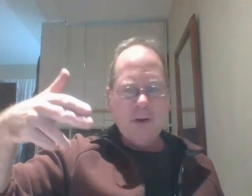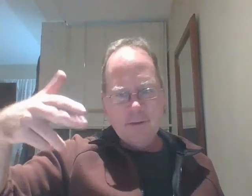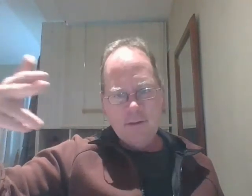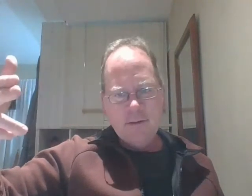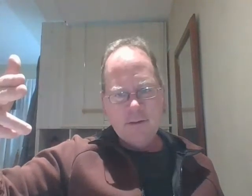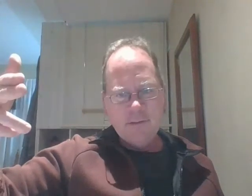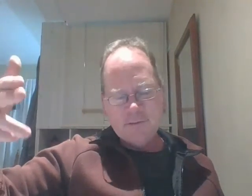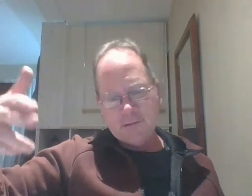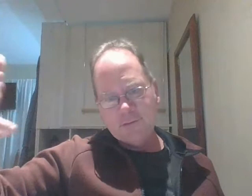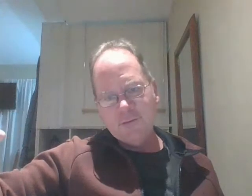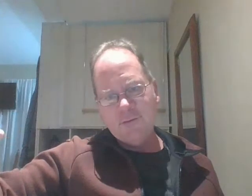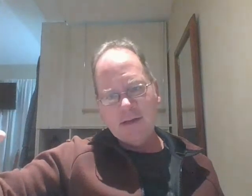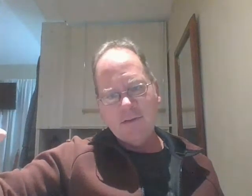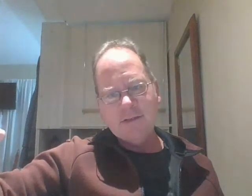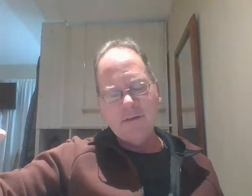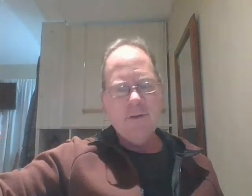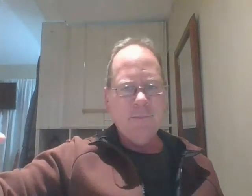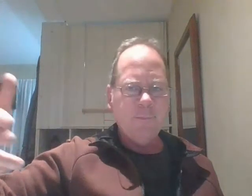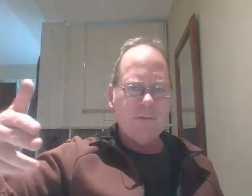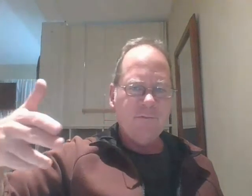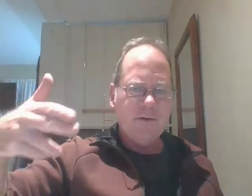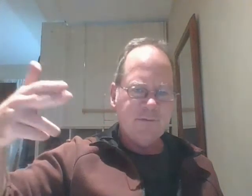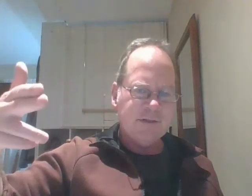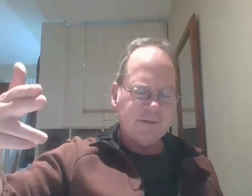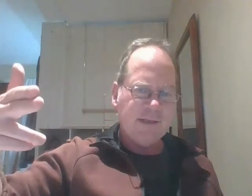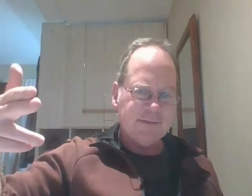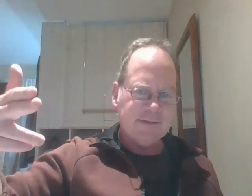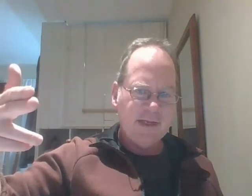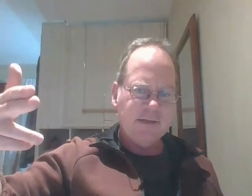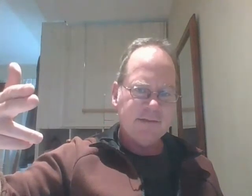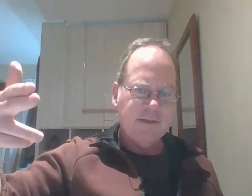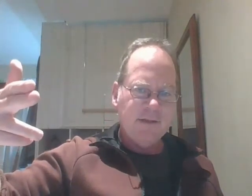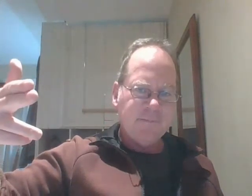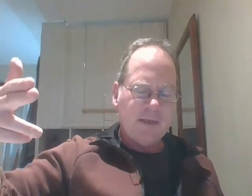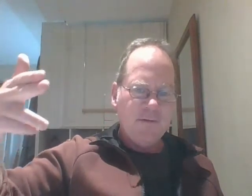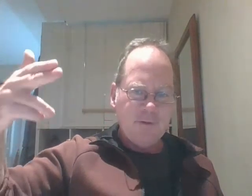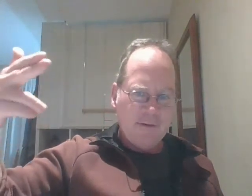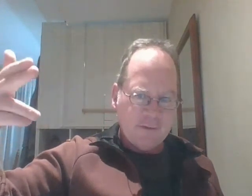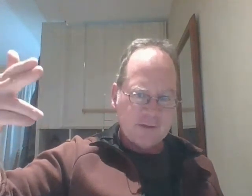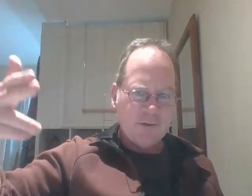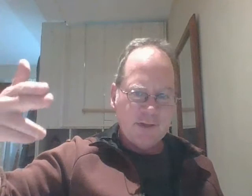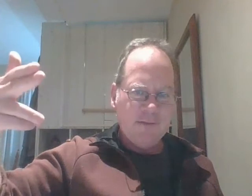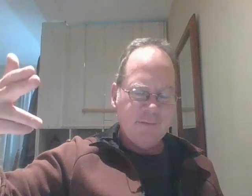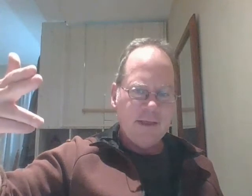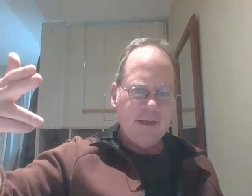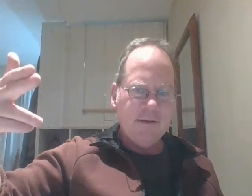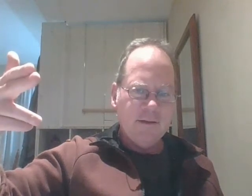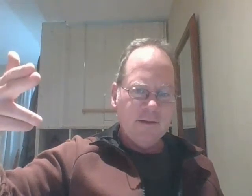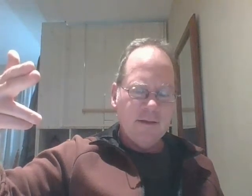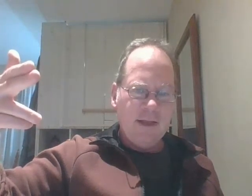but there's also two drawdowns there they're they're very traditional type societies if you're not flexible and you can't fit in as